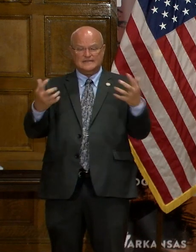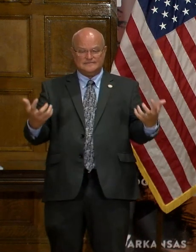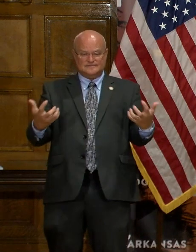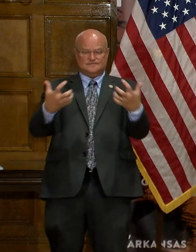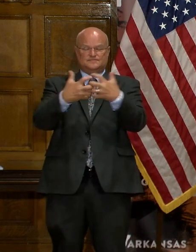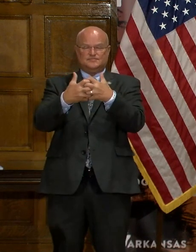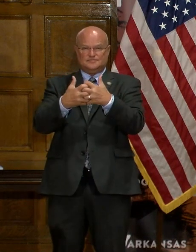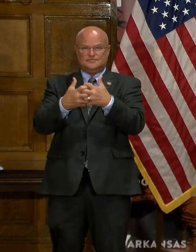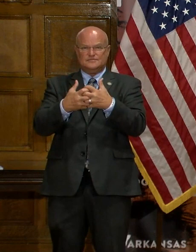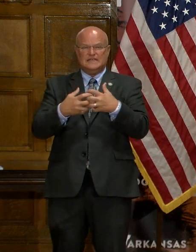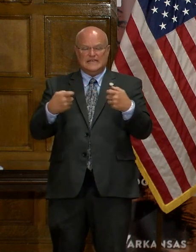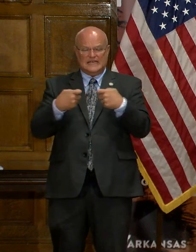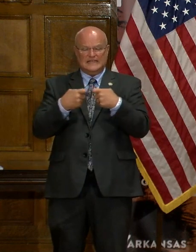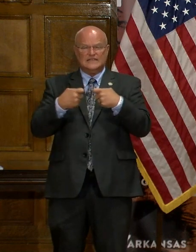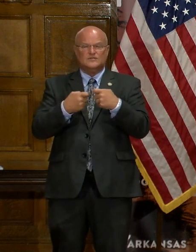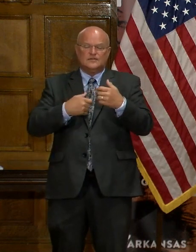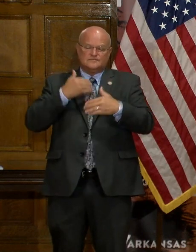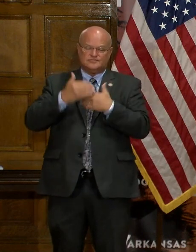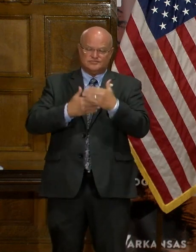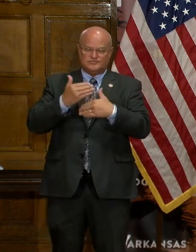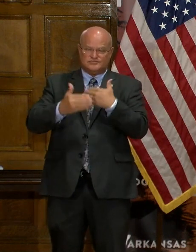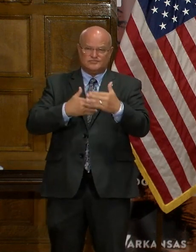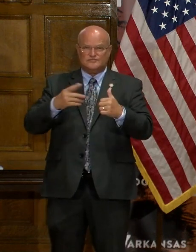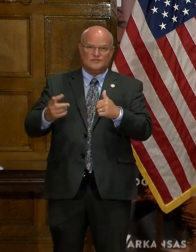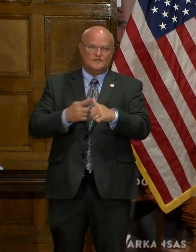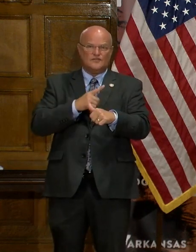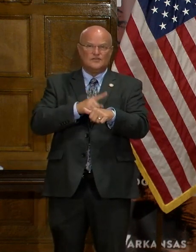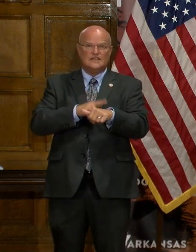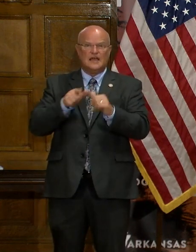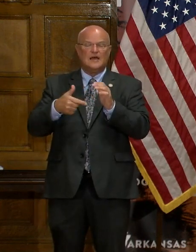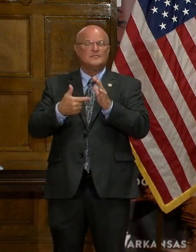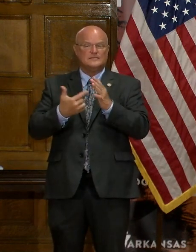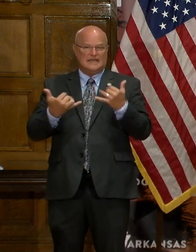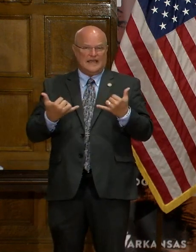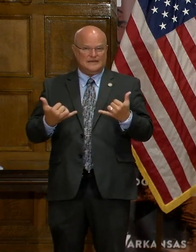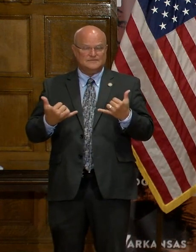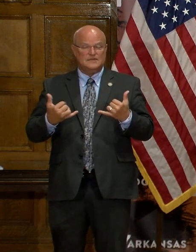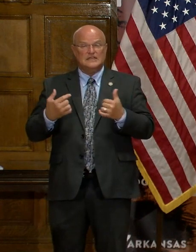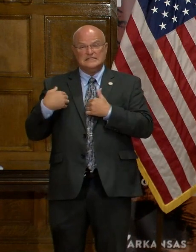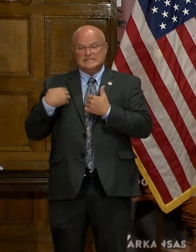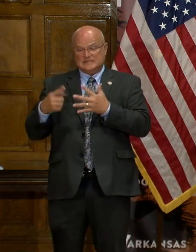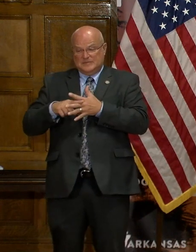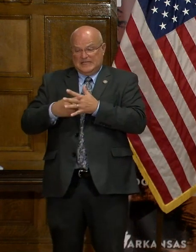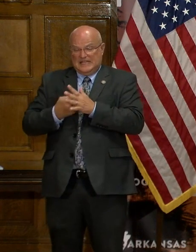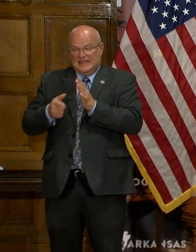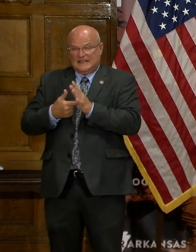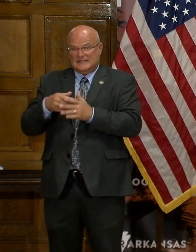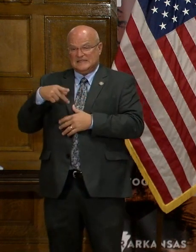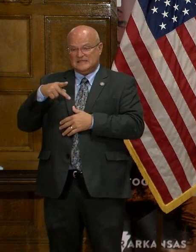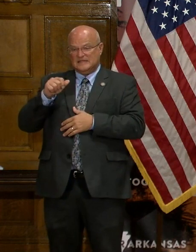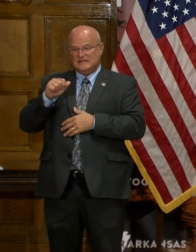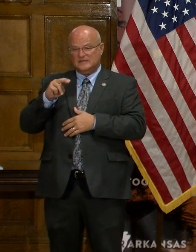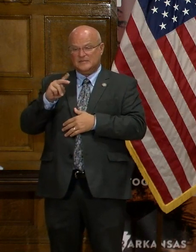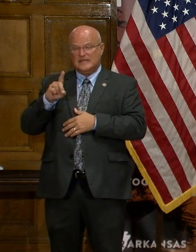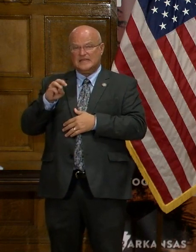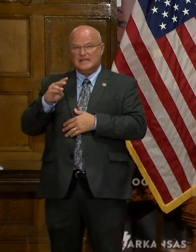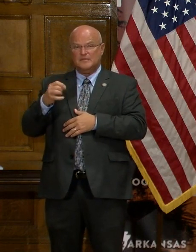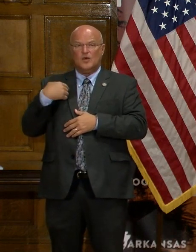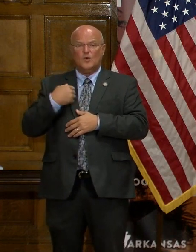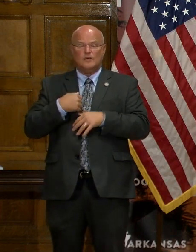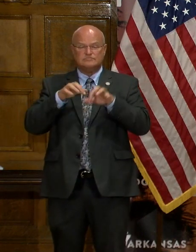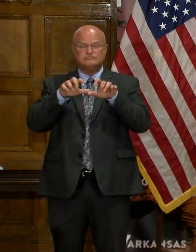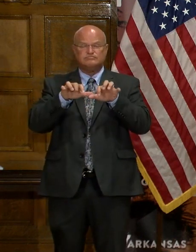to electronically process laboratory results for the first time during this pandemic. Since the beginning of this pandemic, we have been manually